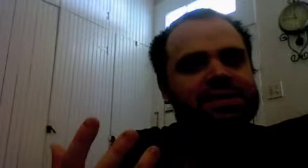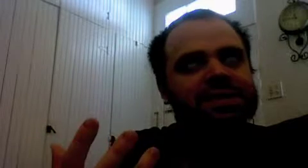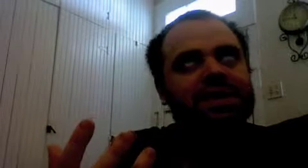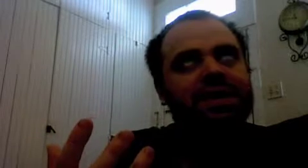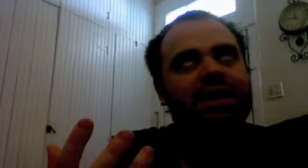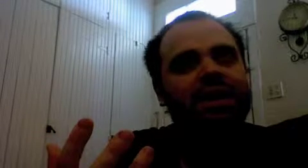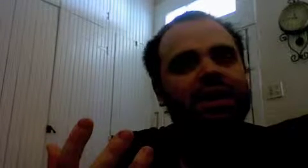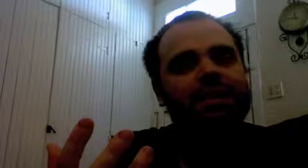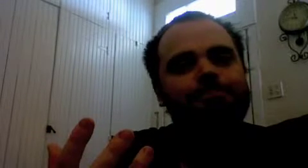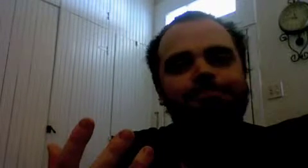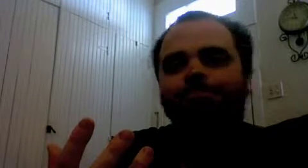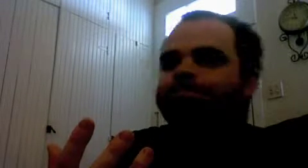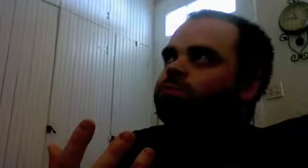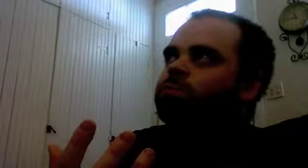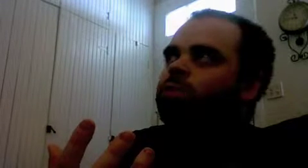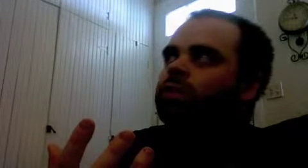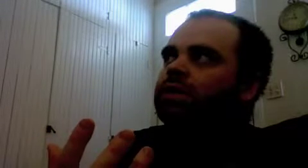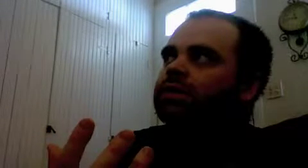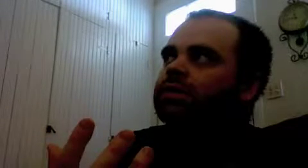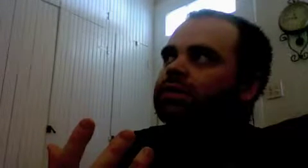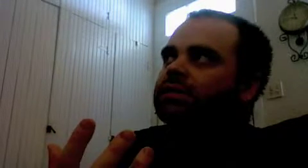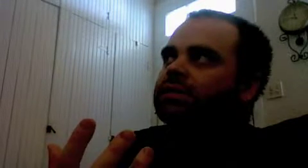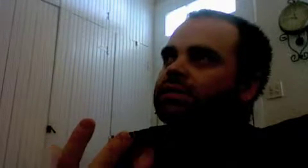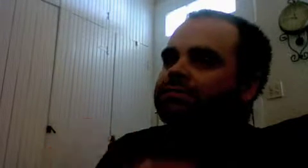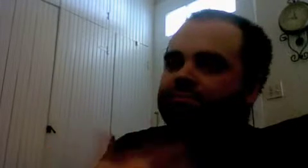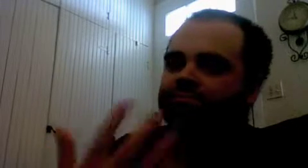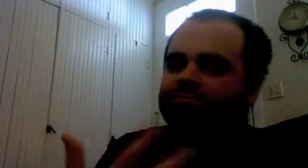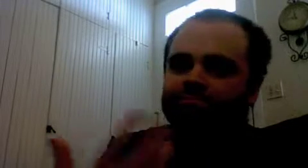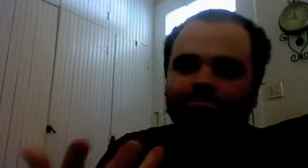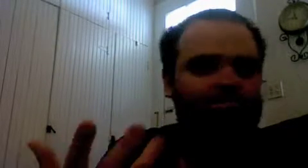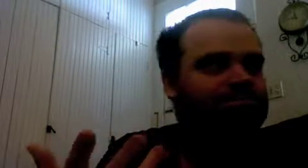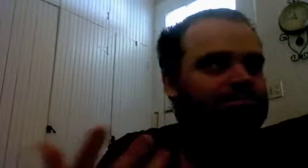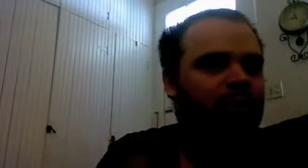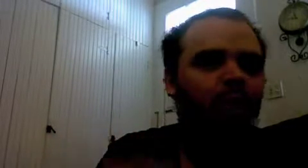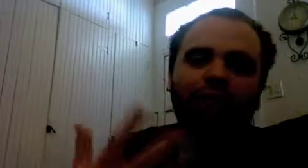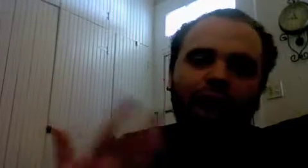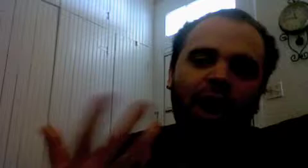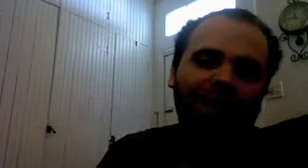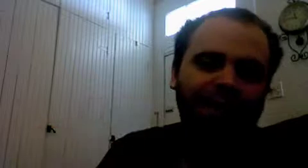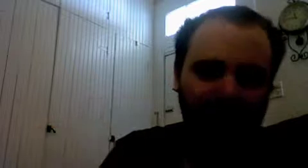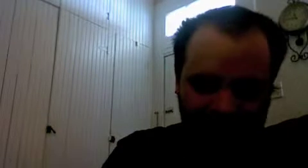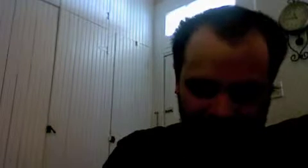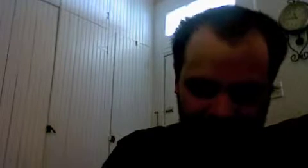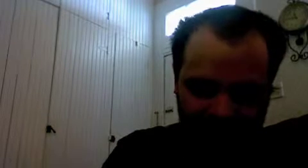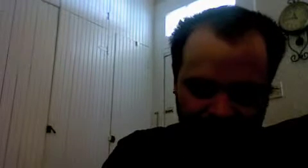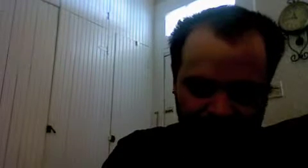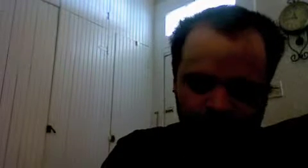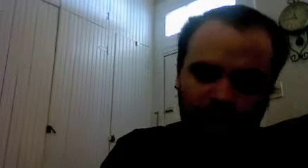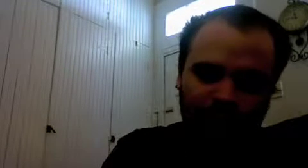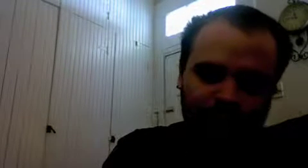overcoming let's say of these problems